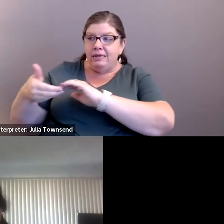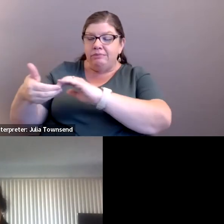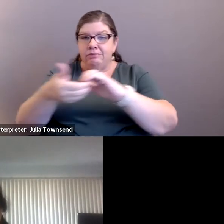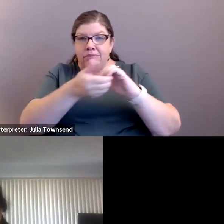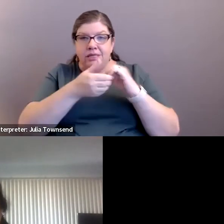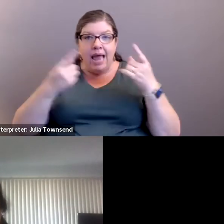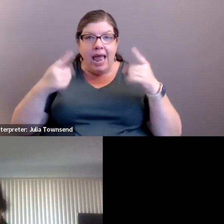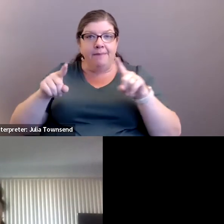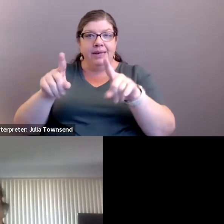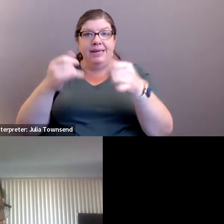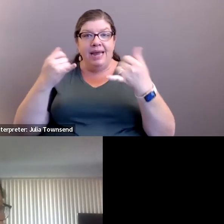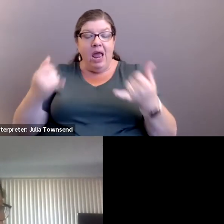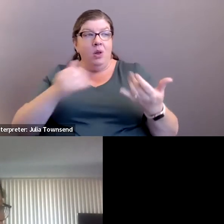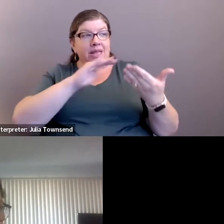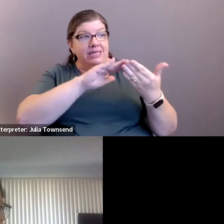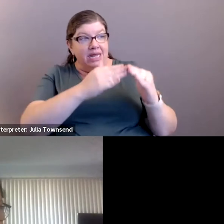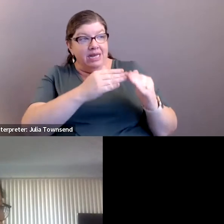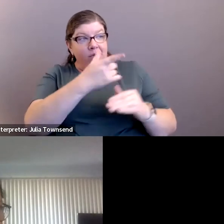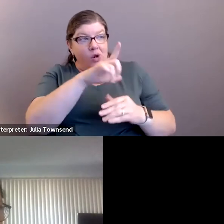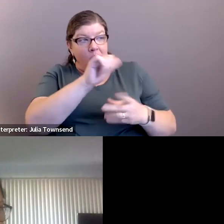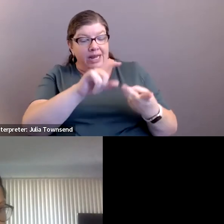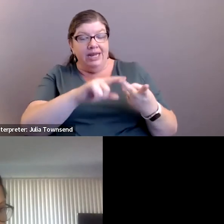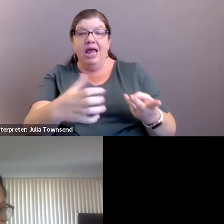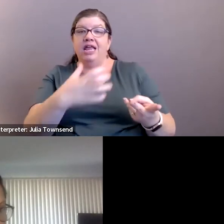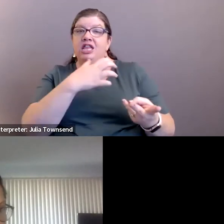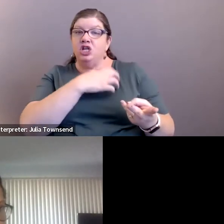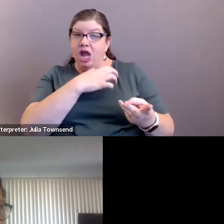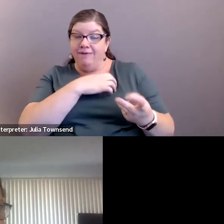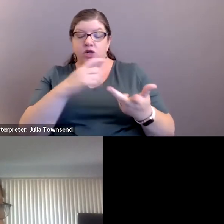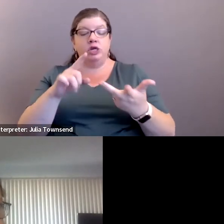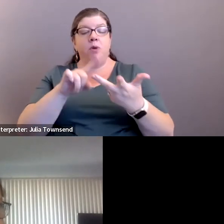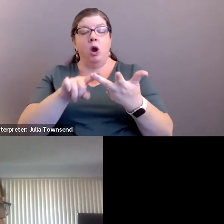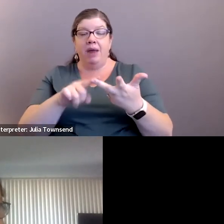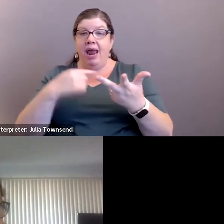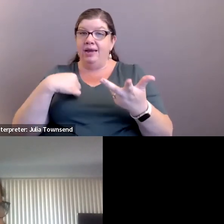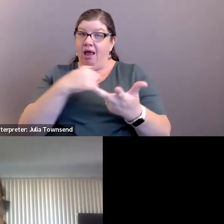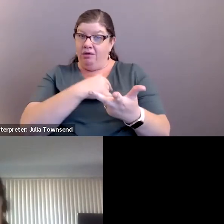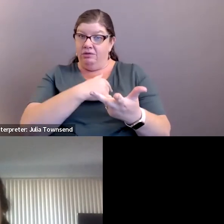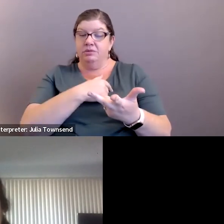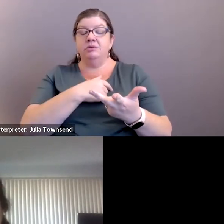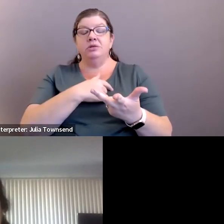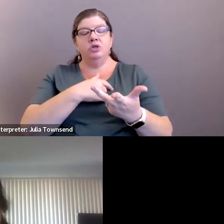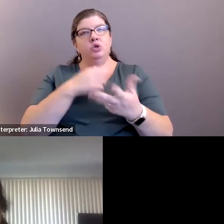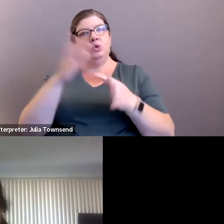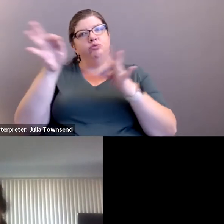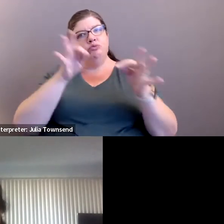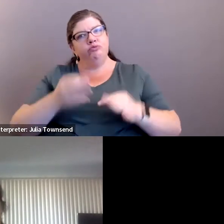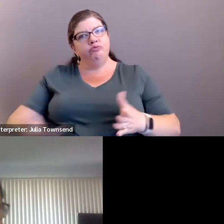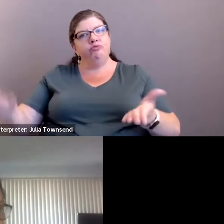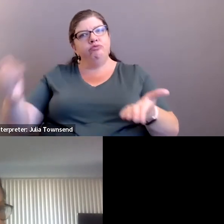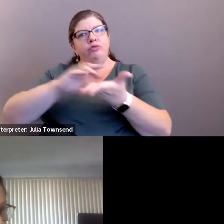in the meantime between the City of Goleta, the Sheriff's Department, and us kind of redefining what the role of